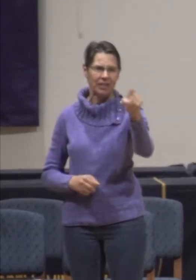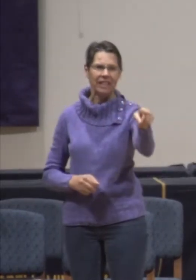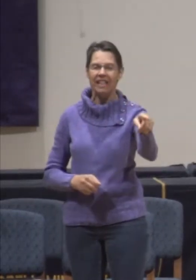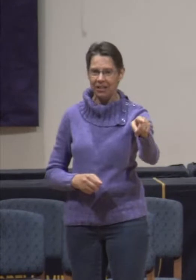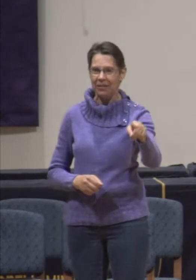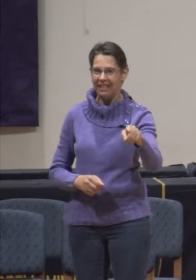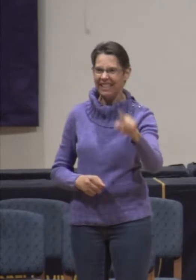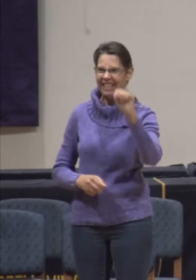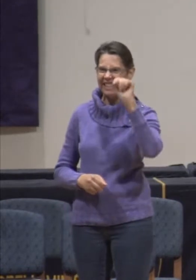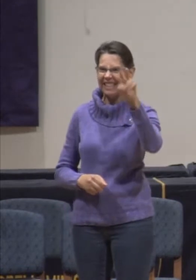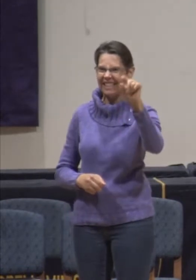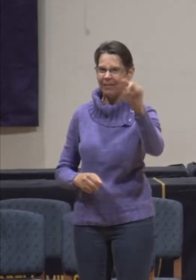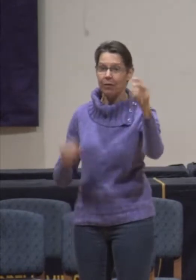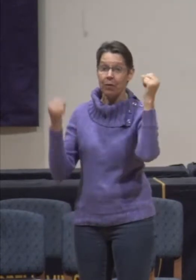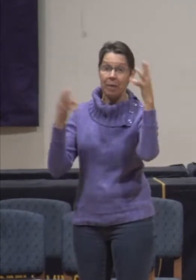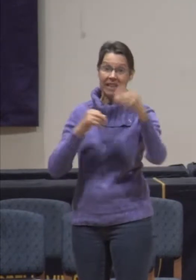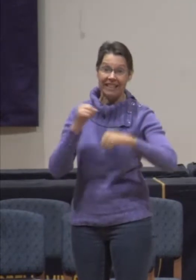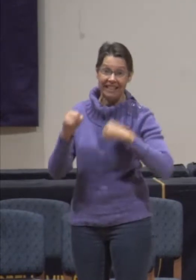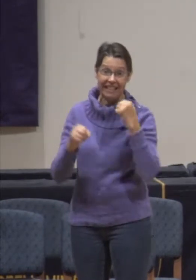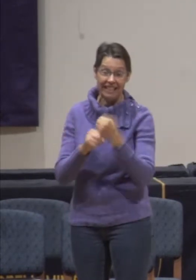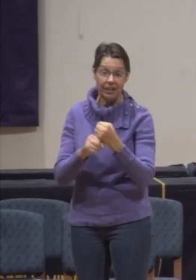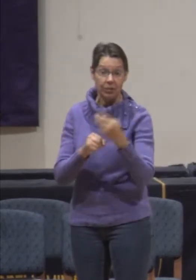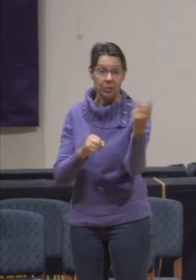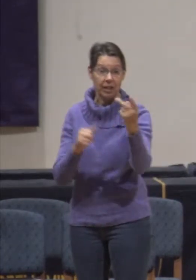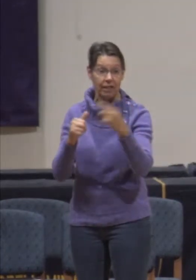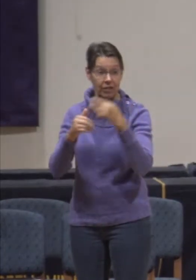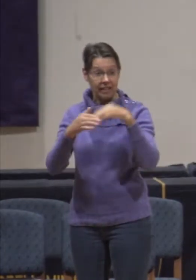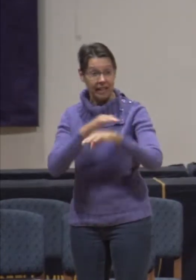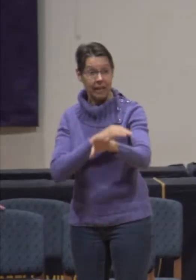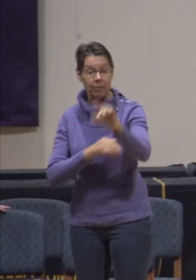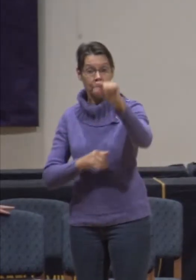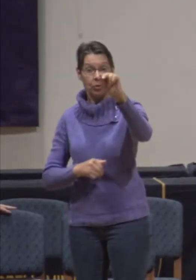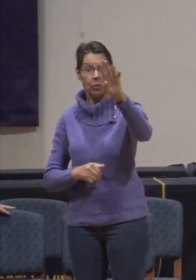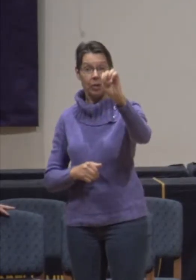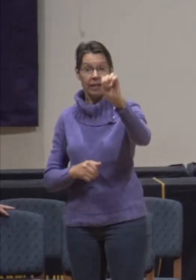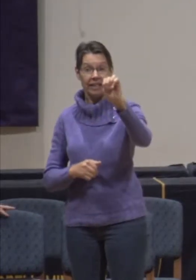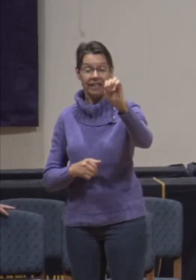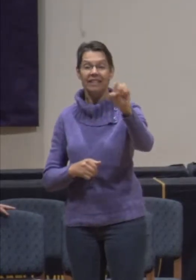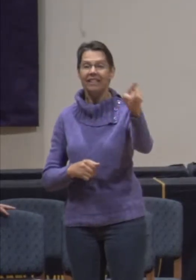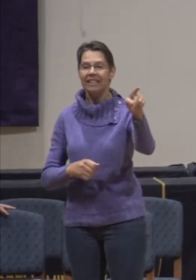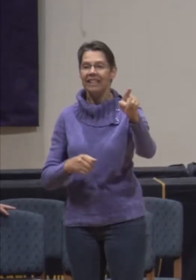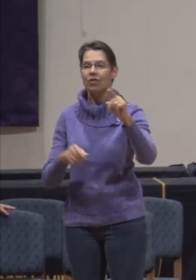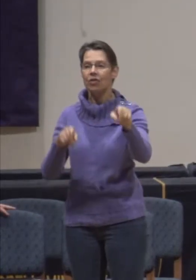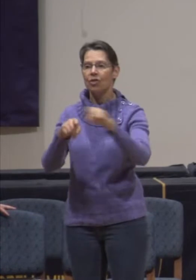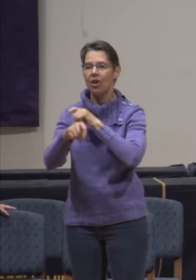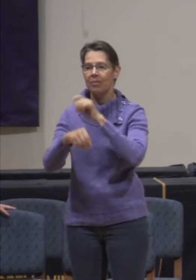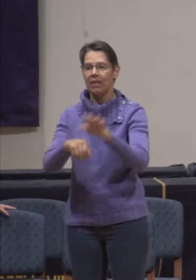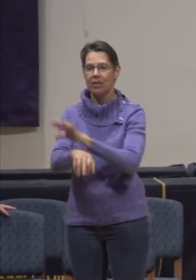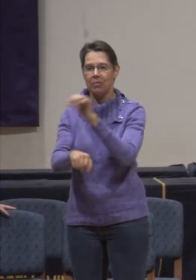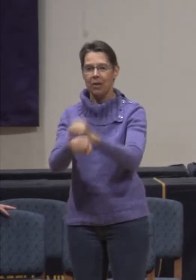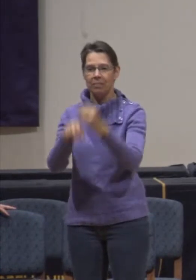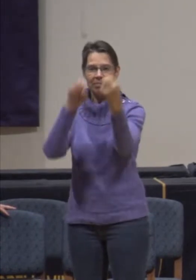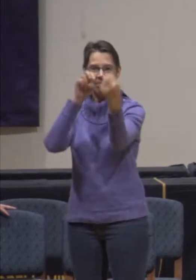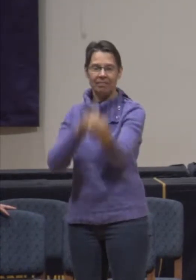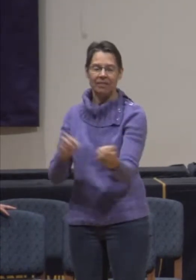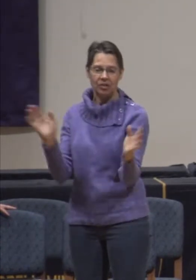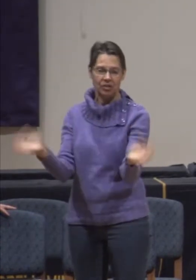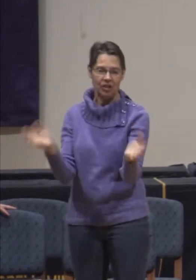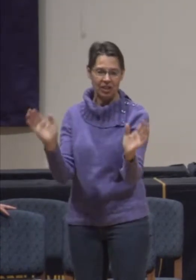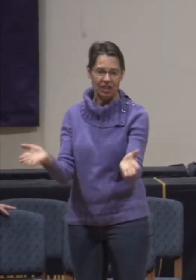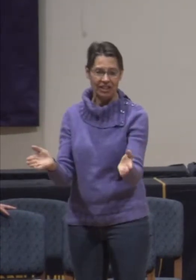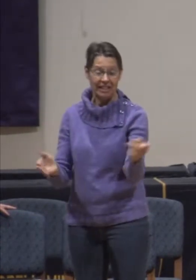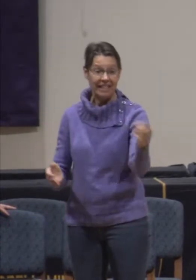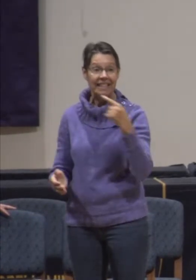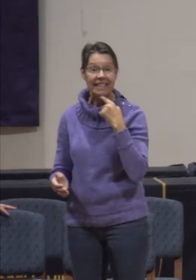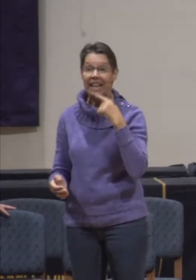came to Grace, he came in and made an appointment, came in and visited with me in the office, and he said, Nanette, I really think we need to